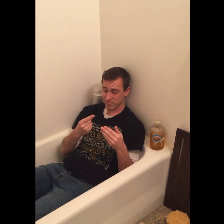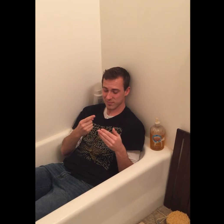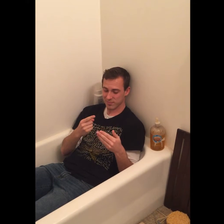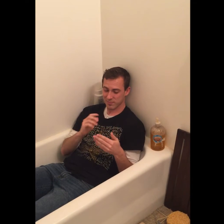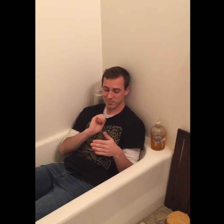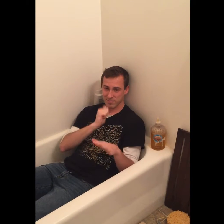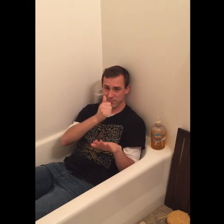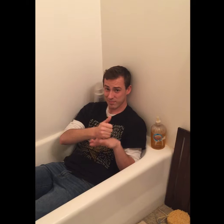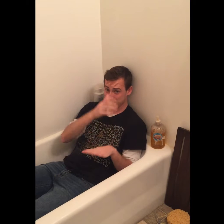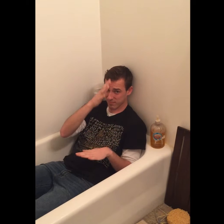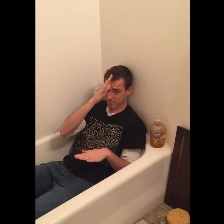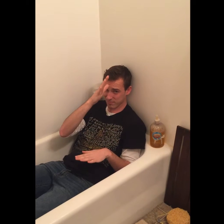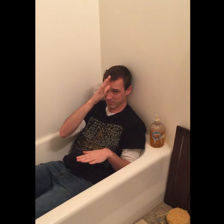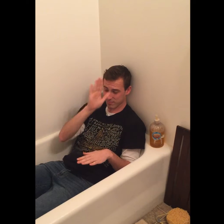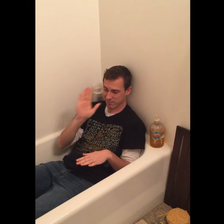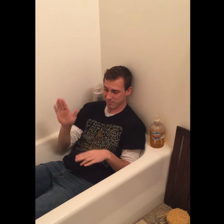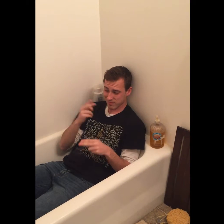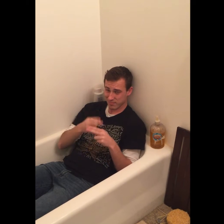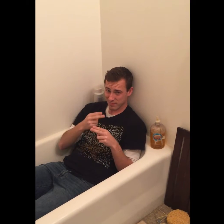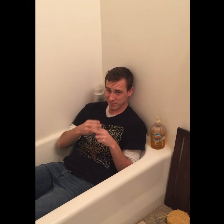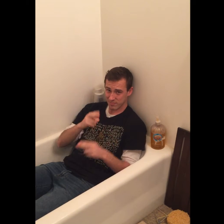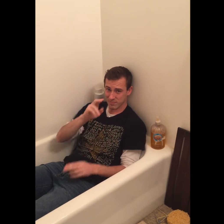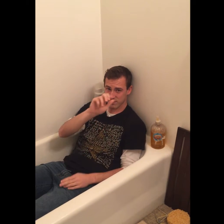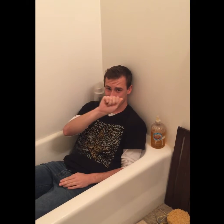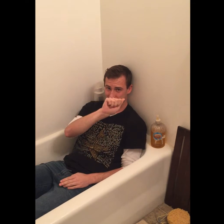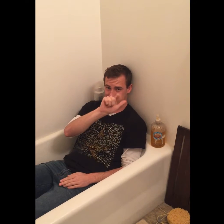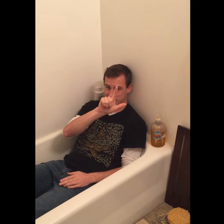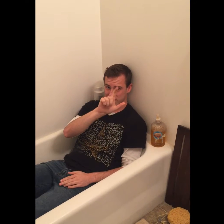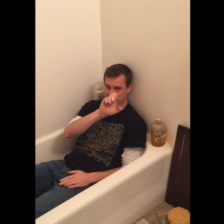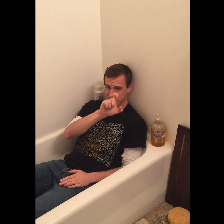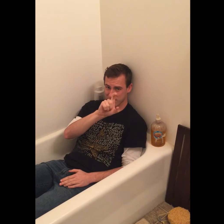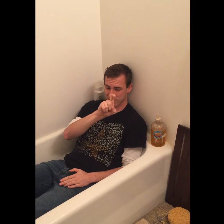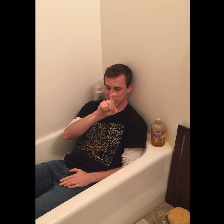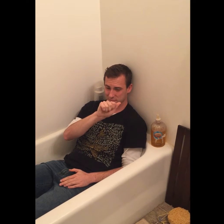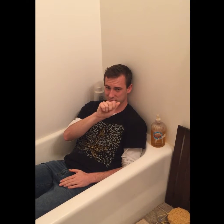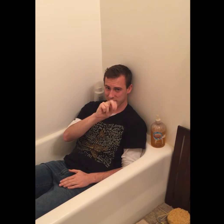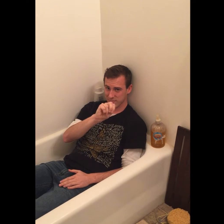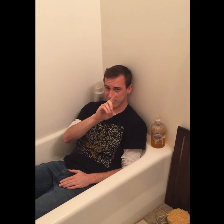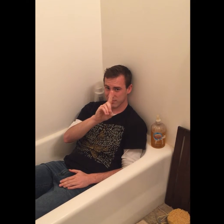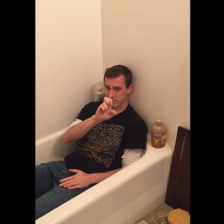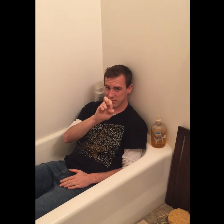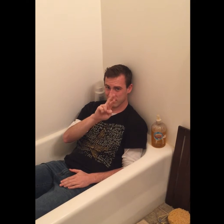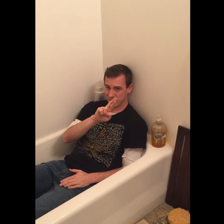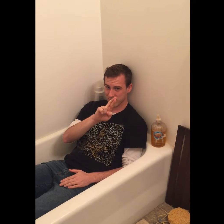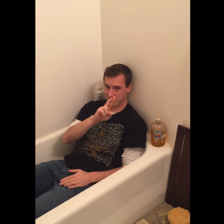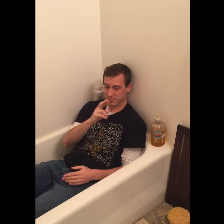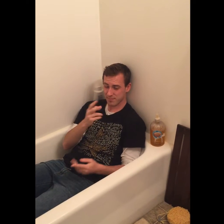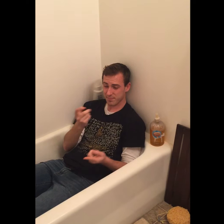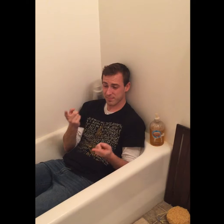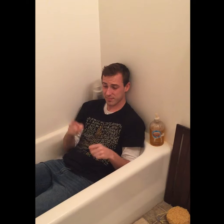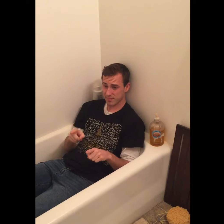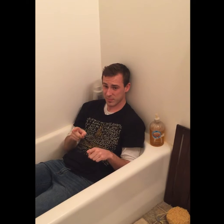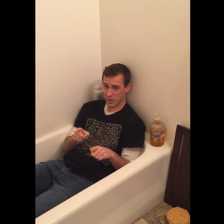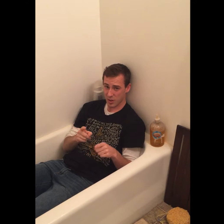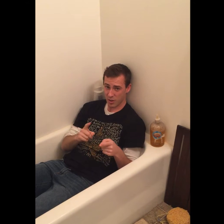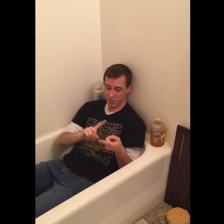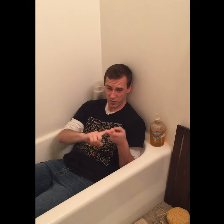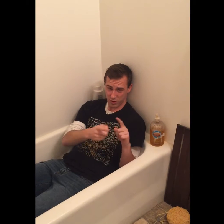The ten dollar Founded father without a father Got a lot farther By working a lot harder By being